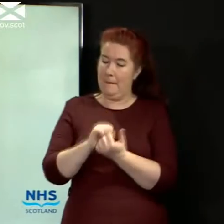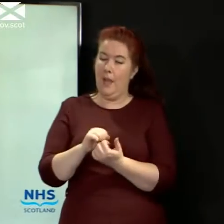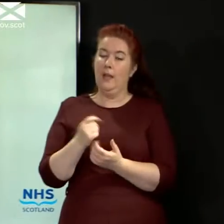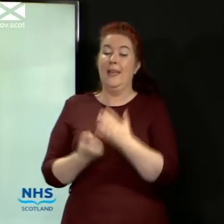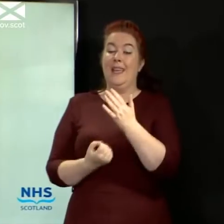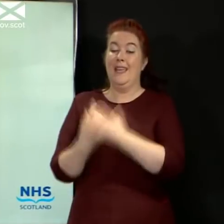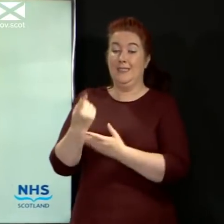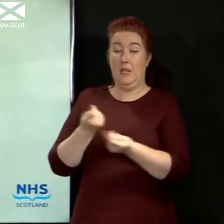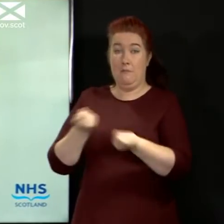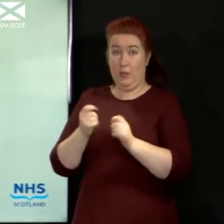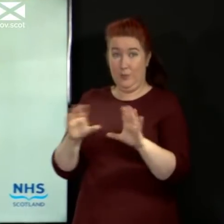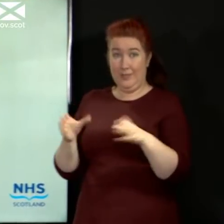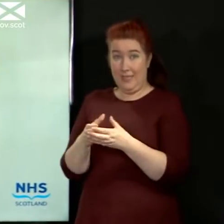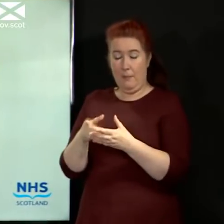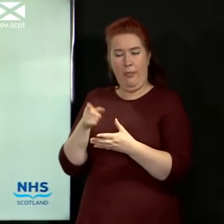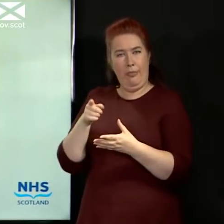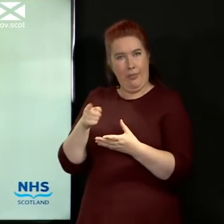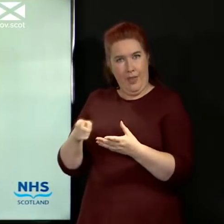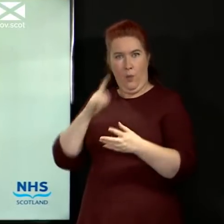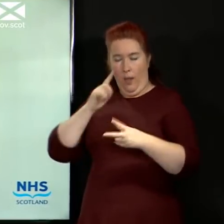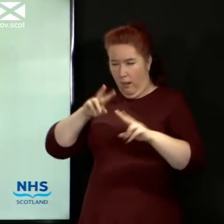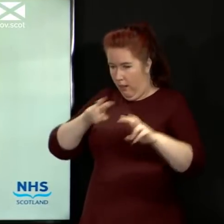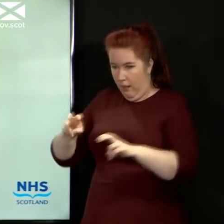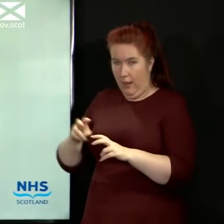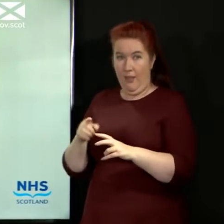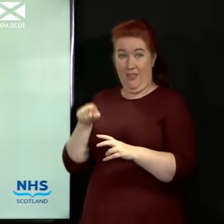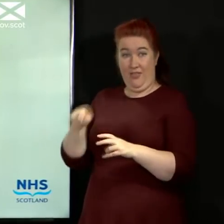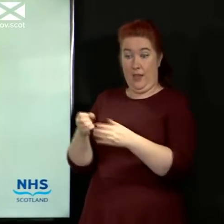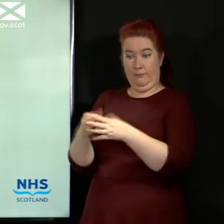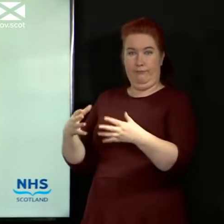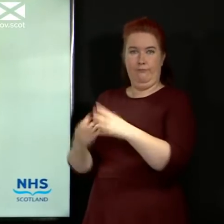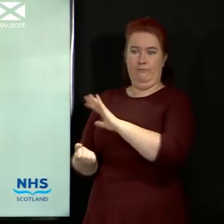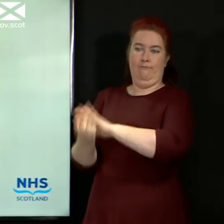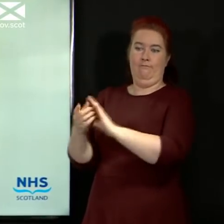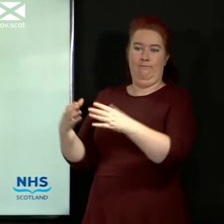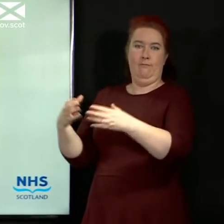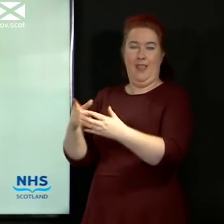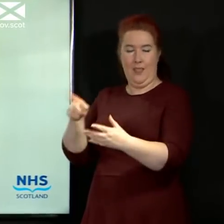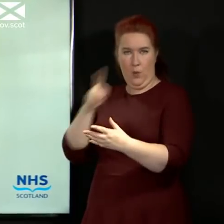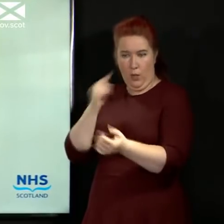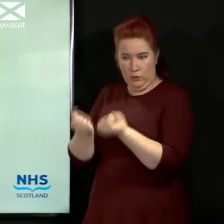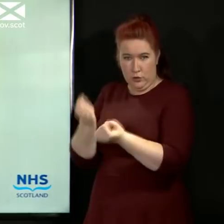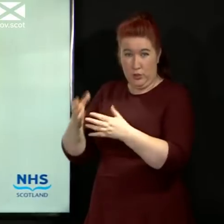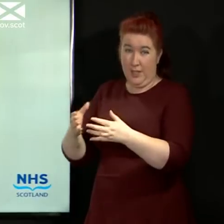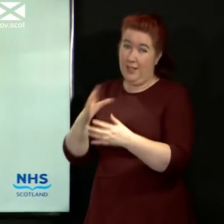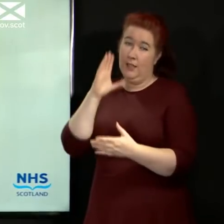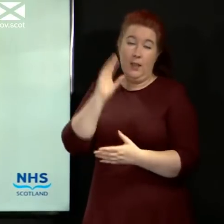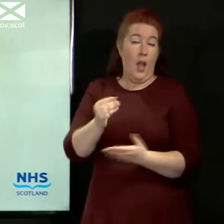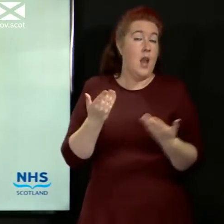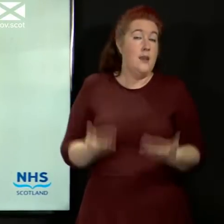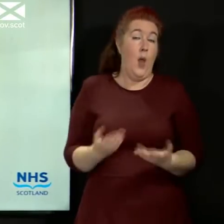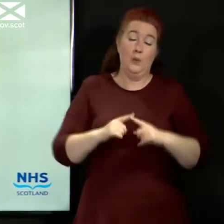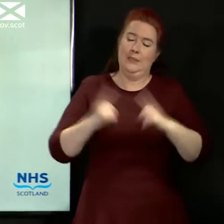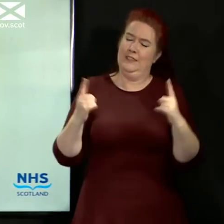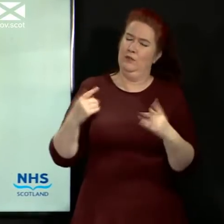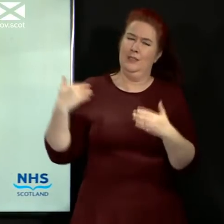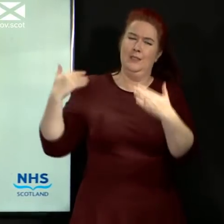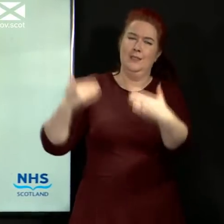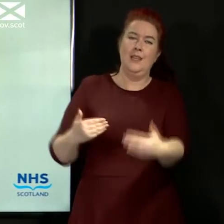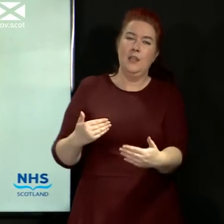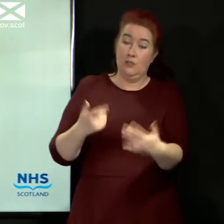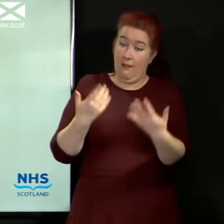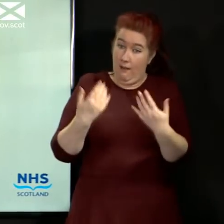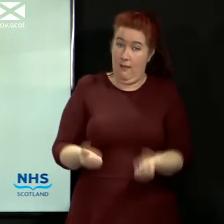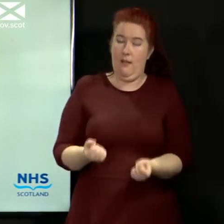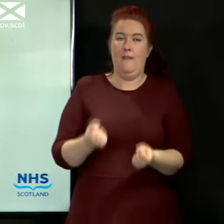judge each incident on their own basis and that we are at a very different stage now. We have the test and